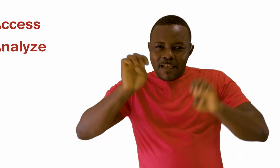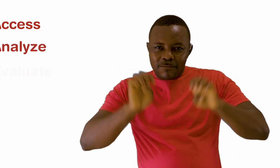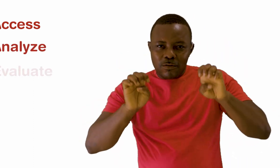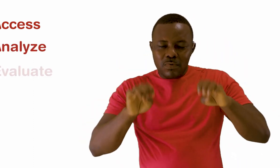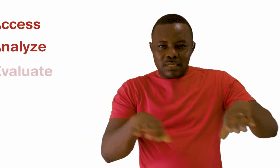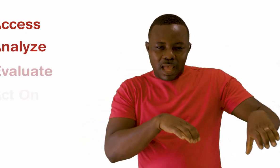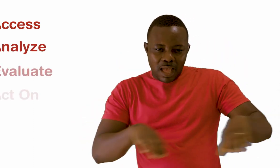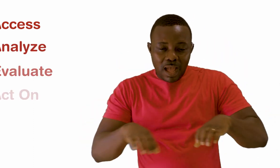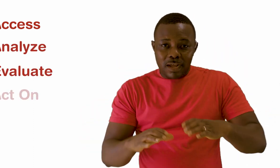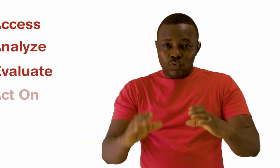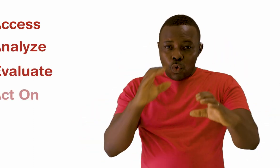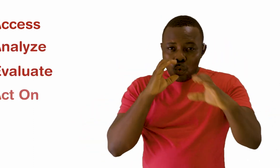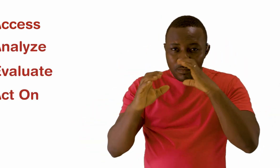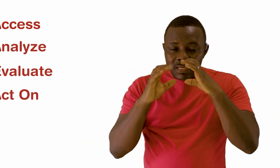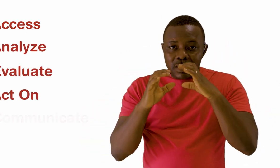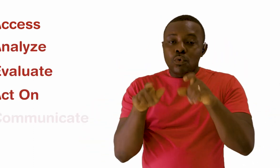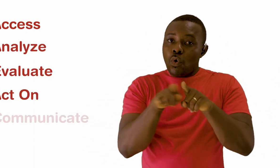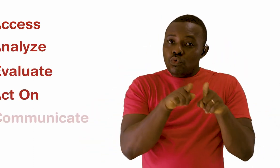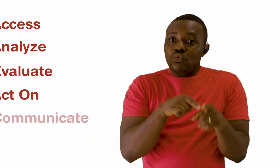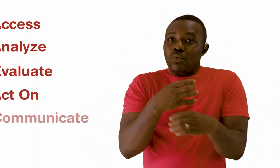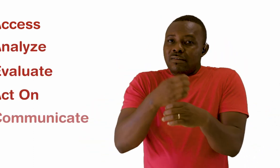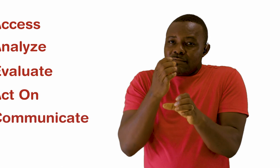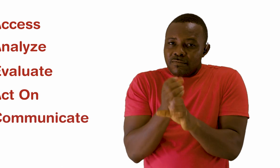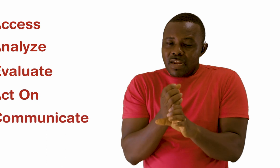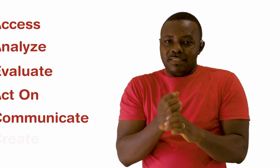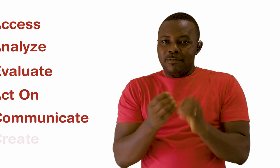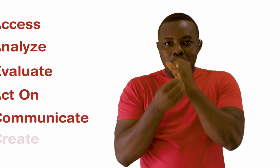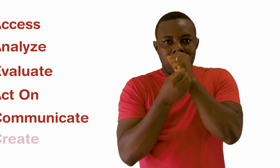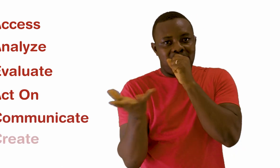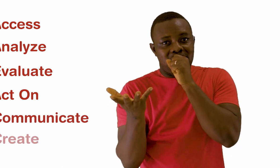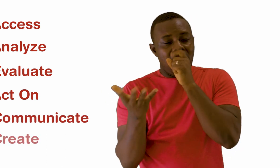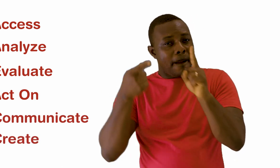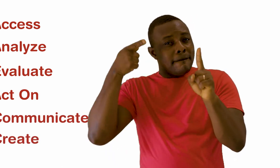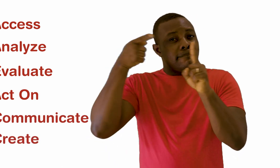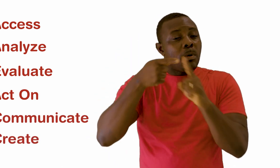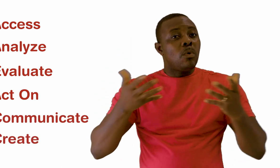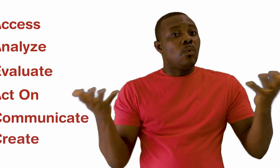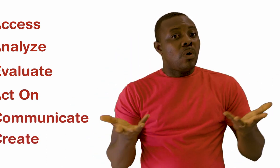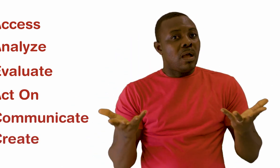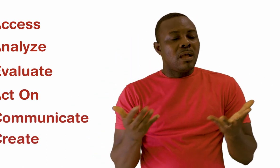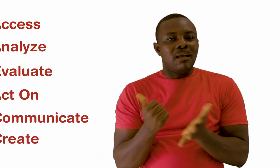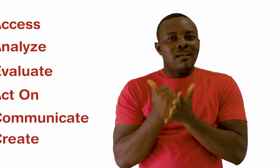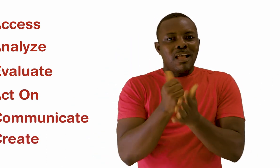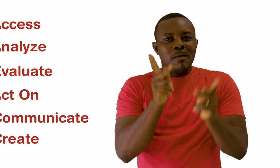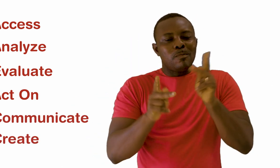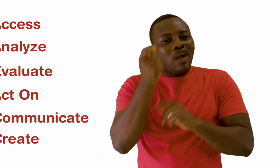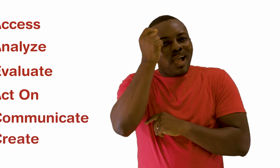evaluate, act on, and communicate with, and also create media. The point is to